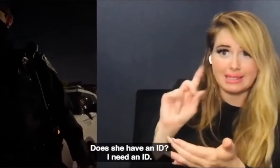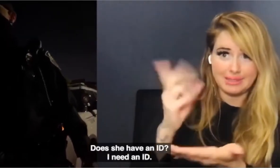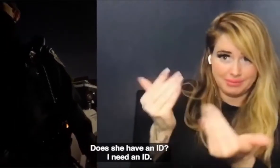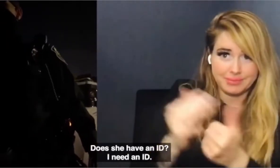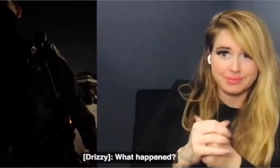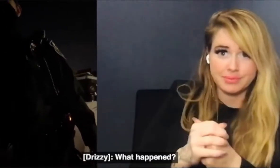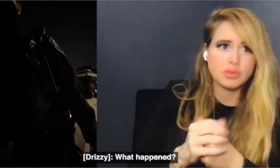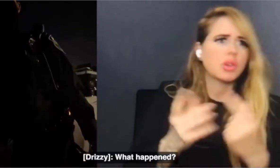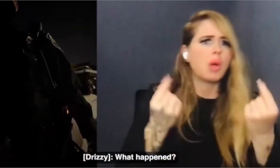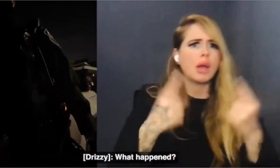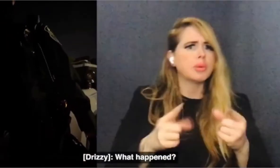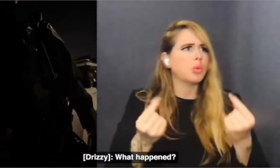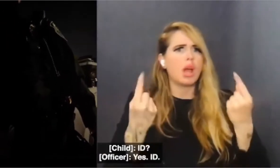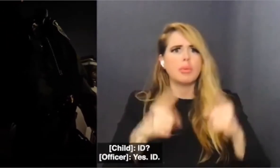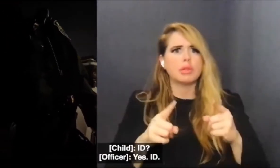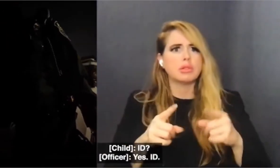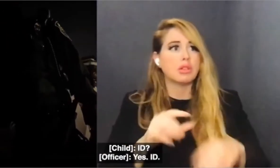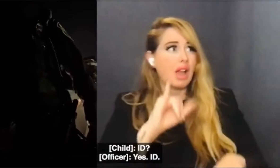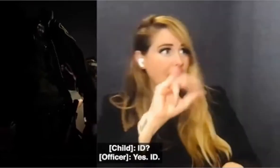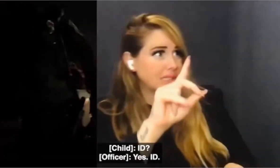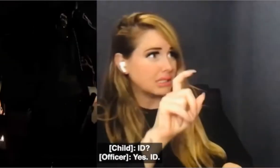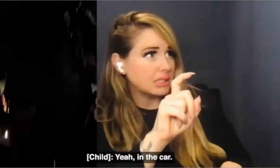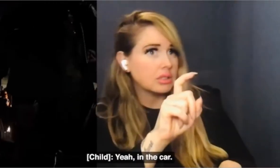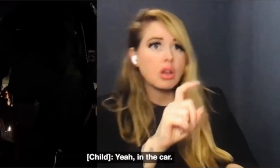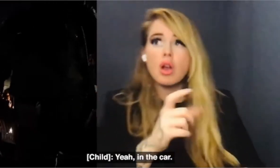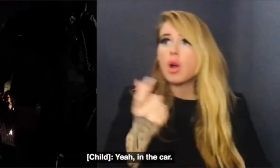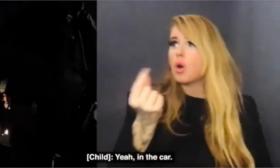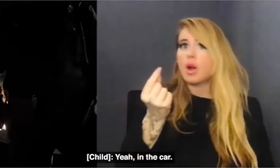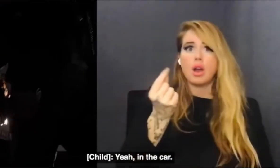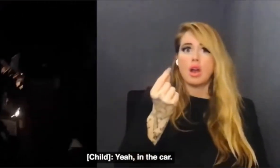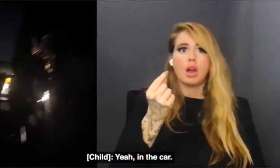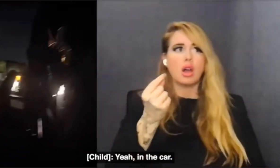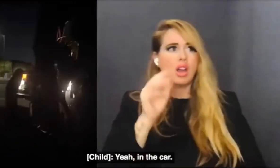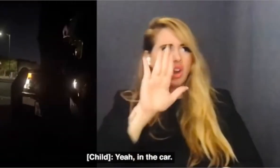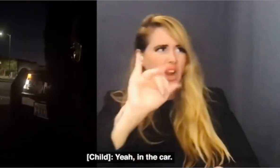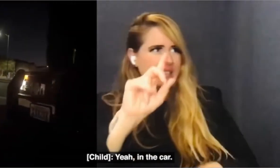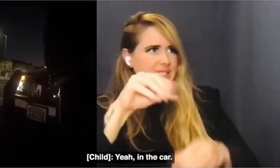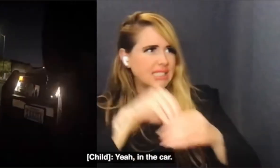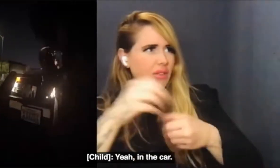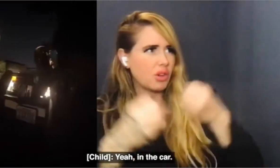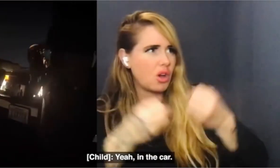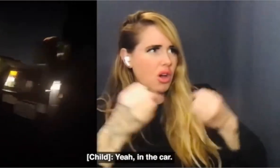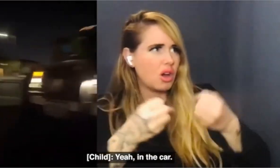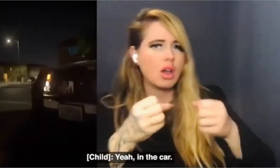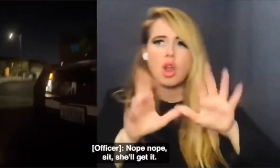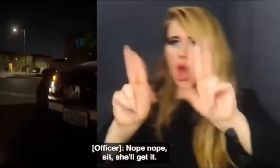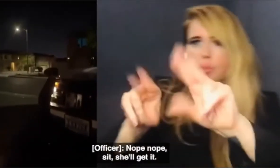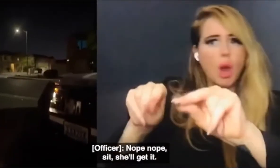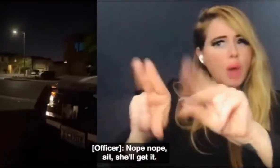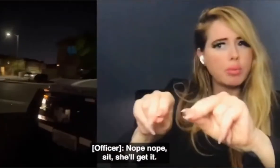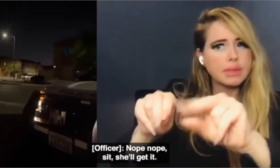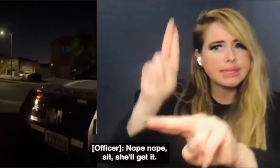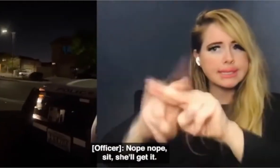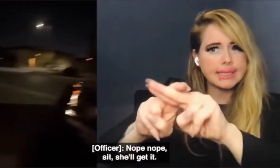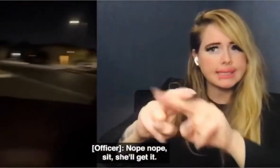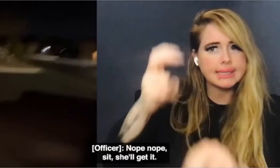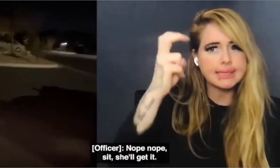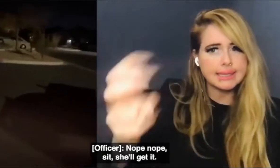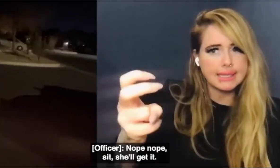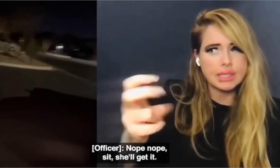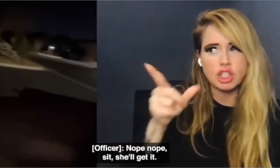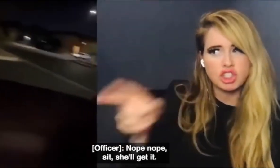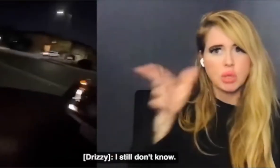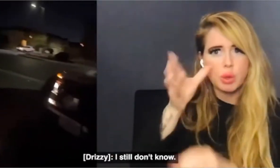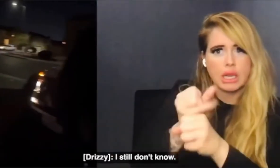bobby id but yeah in the car okay so nope nope sit sit